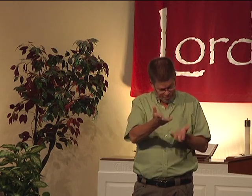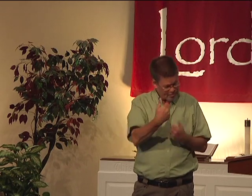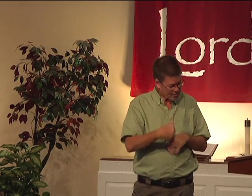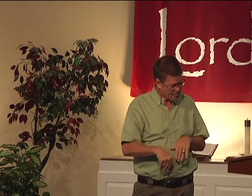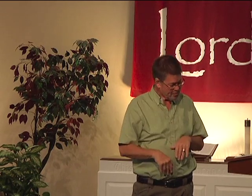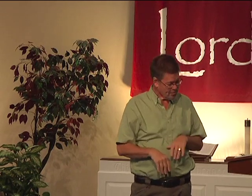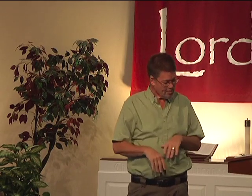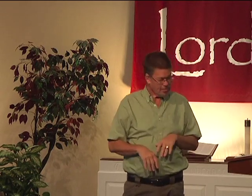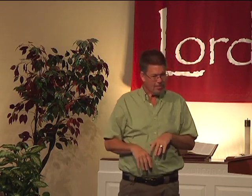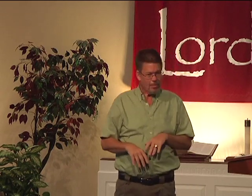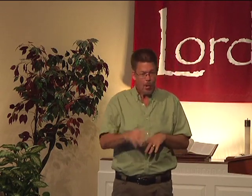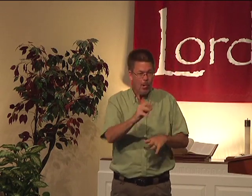God has done a lot.